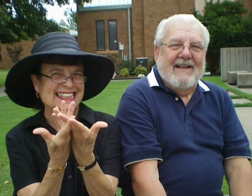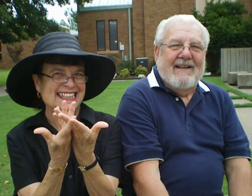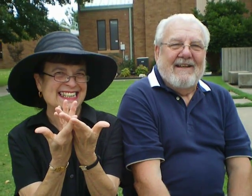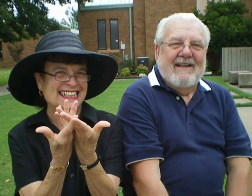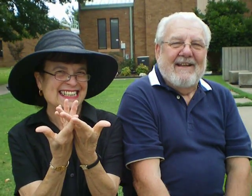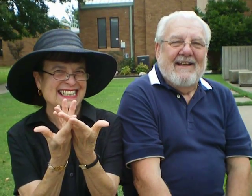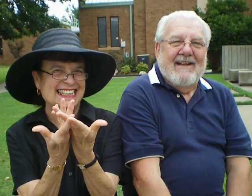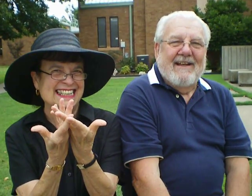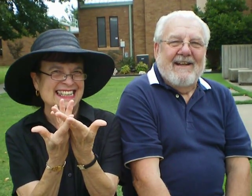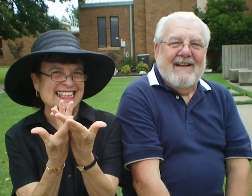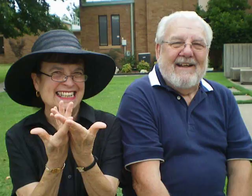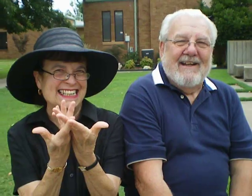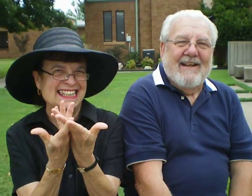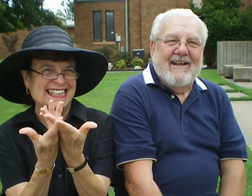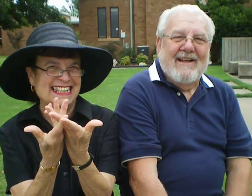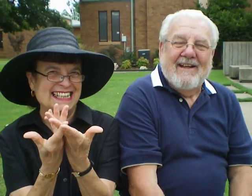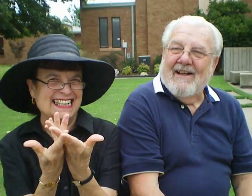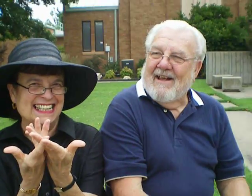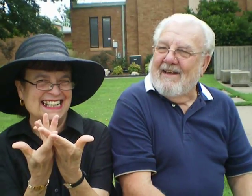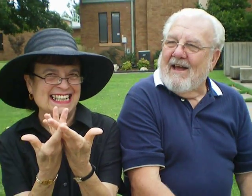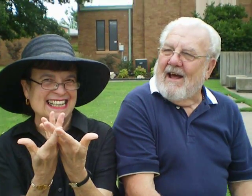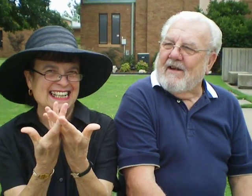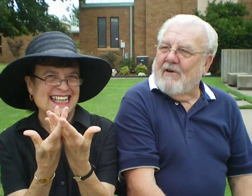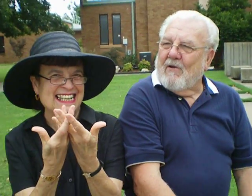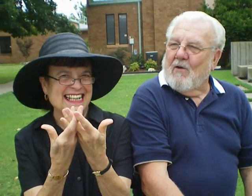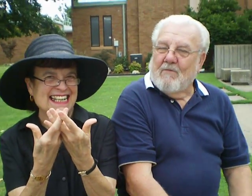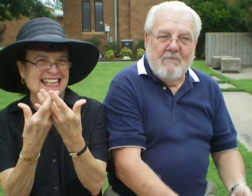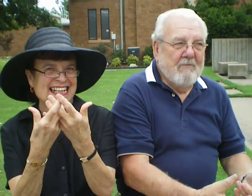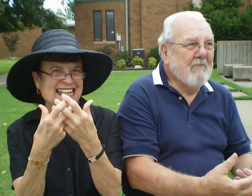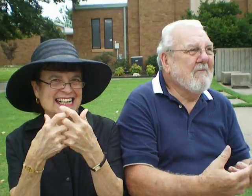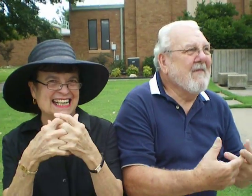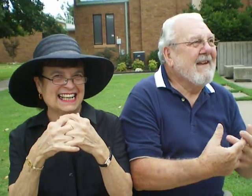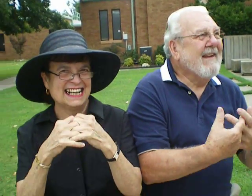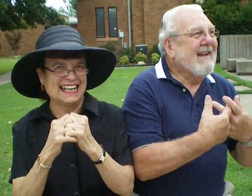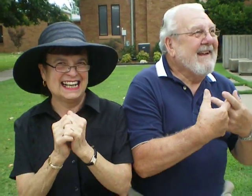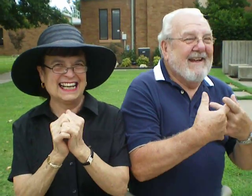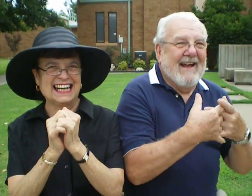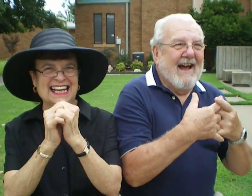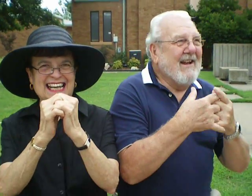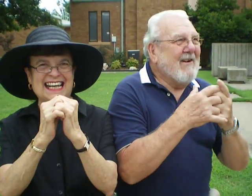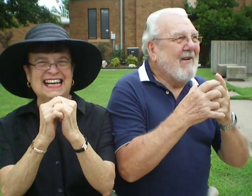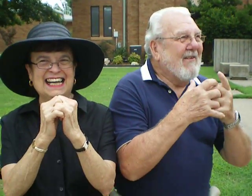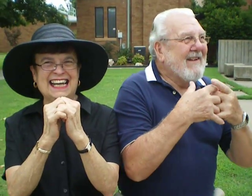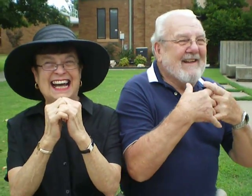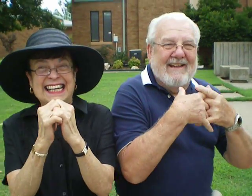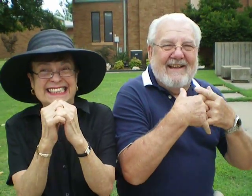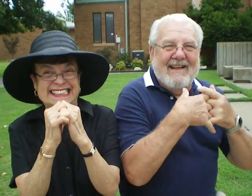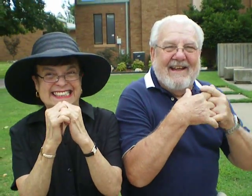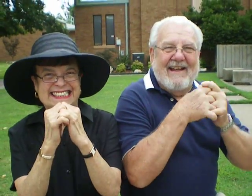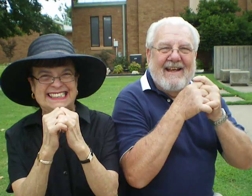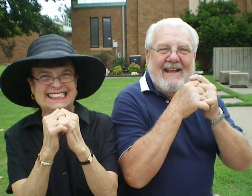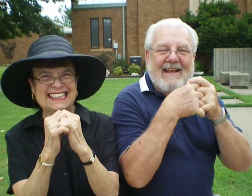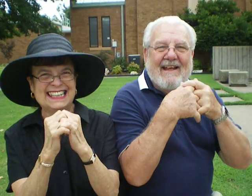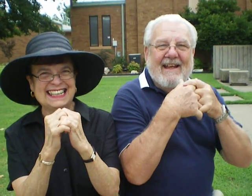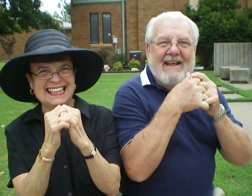Perfect. Let's do it one more time. We had a hello. So one more time. On three.